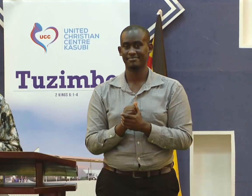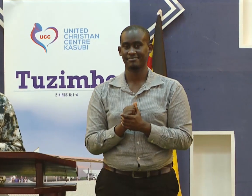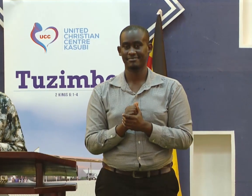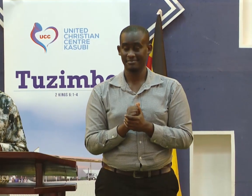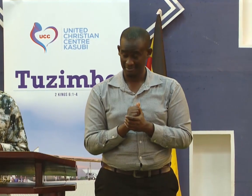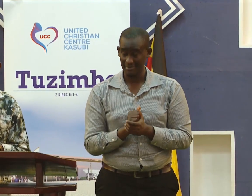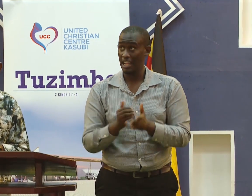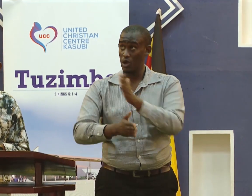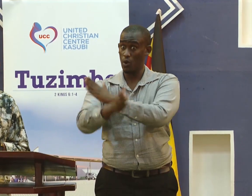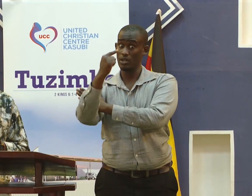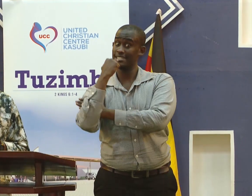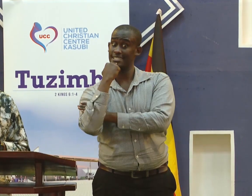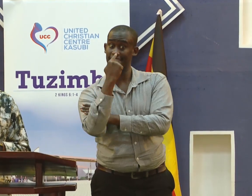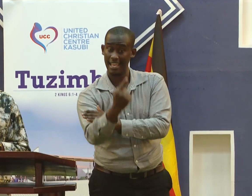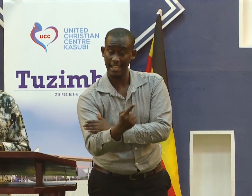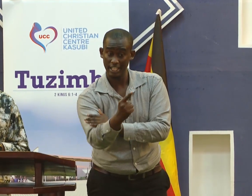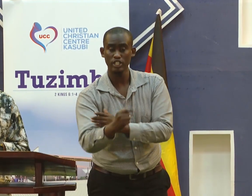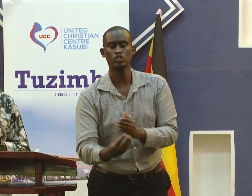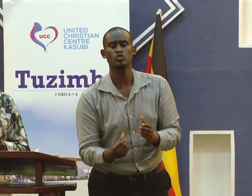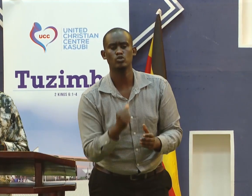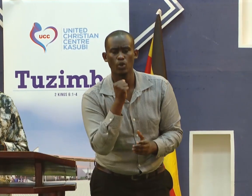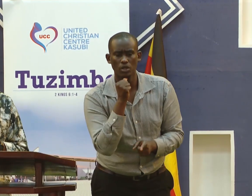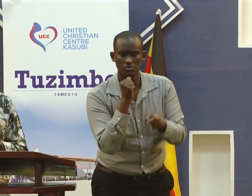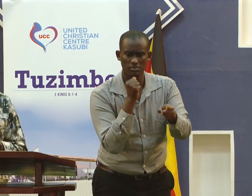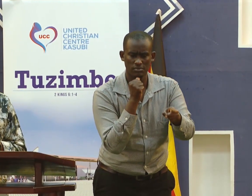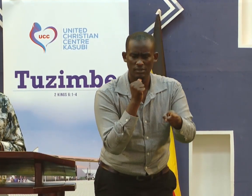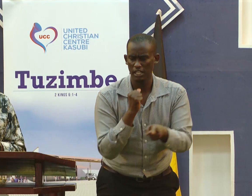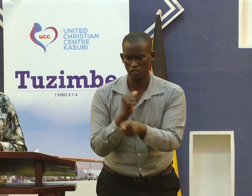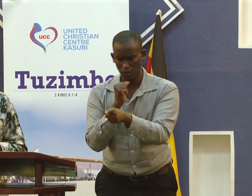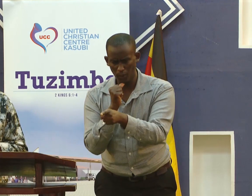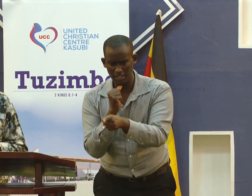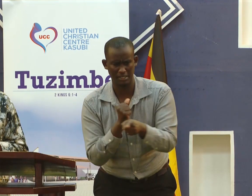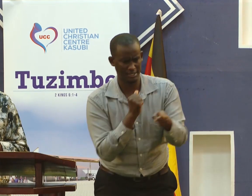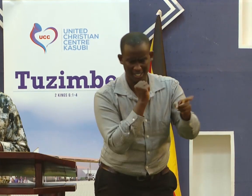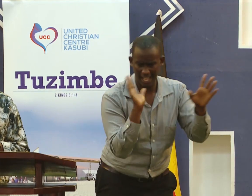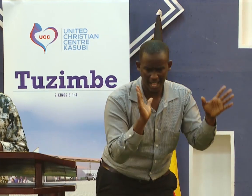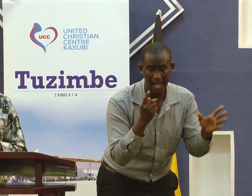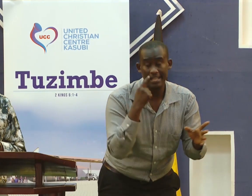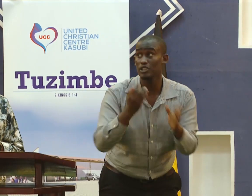Whatever he said that do not touch this, he saw the trouble therein.